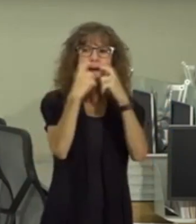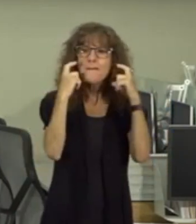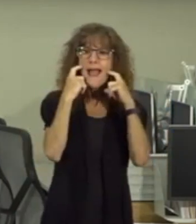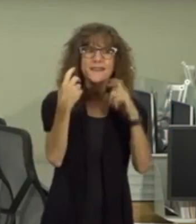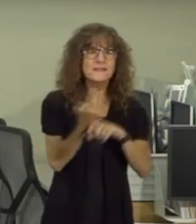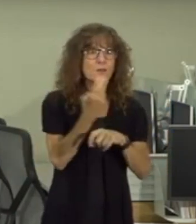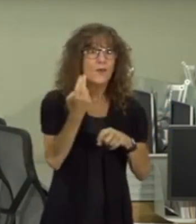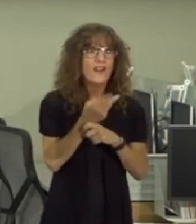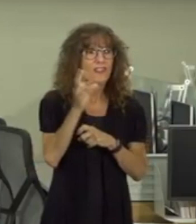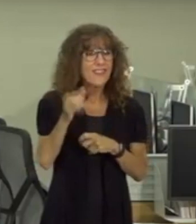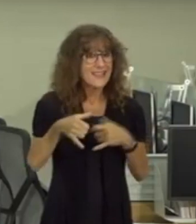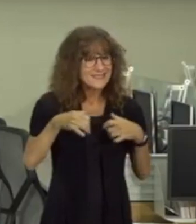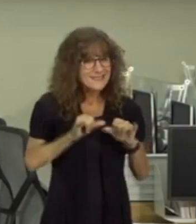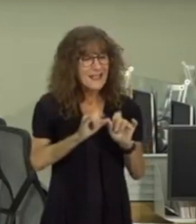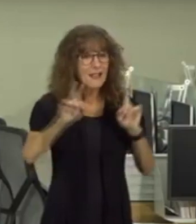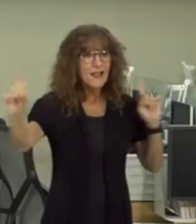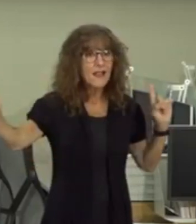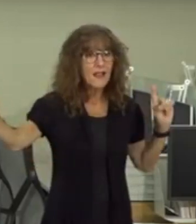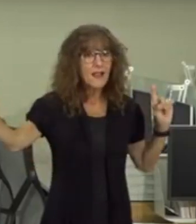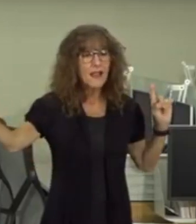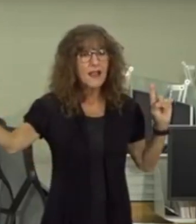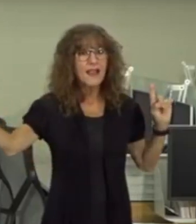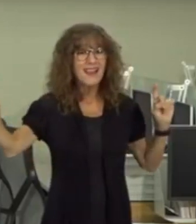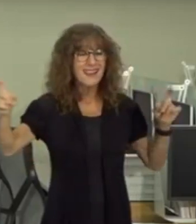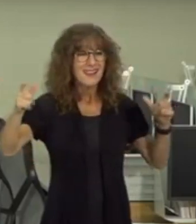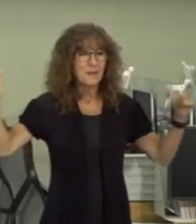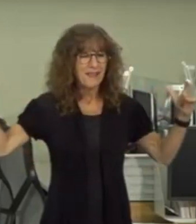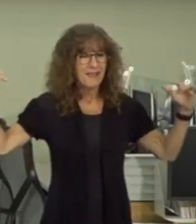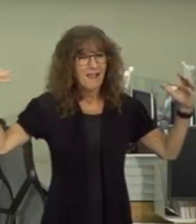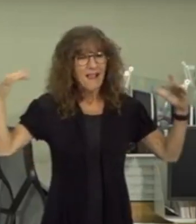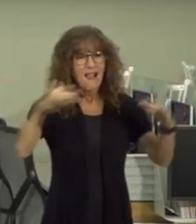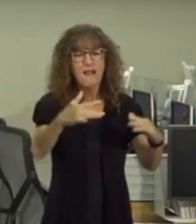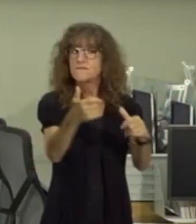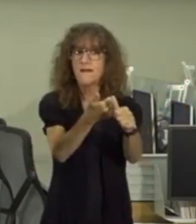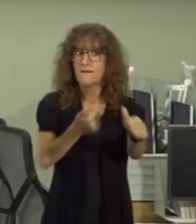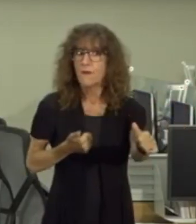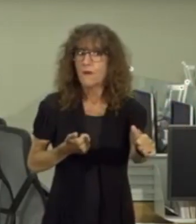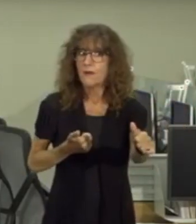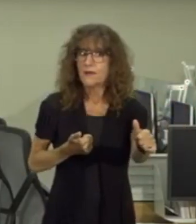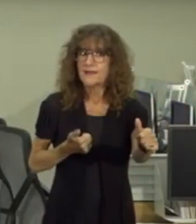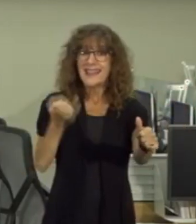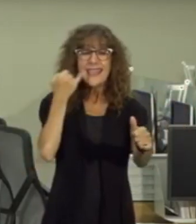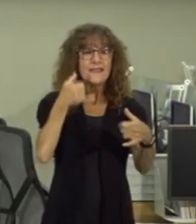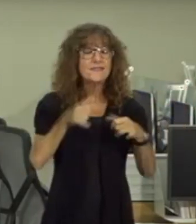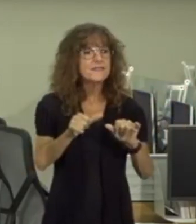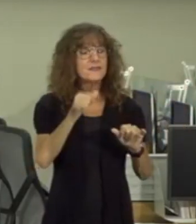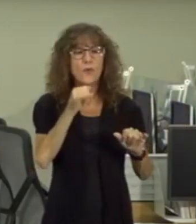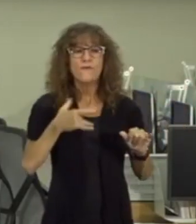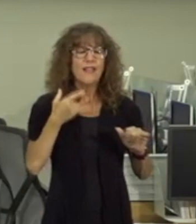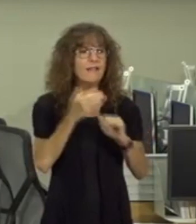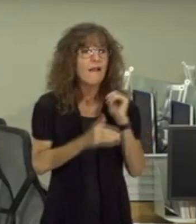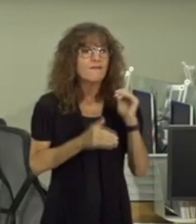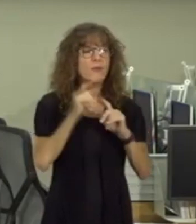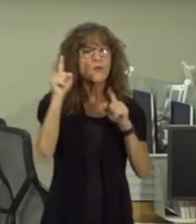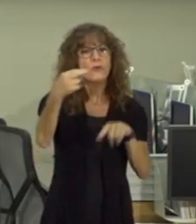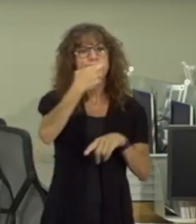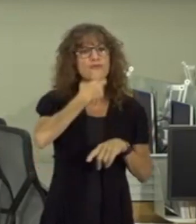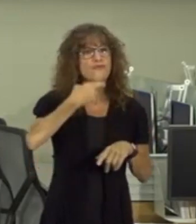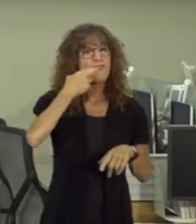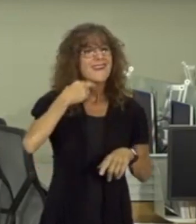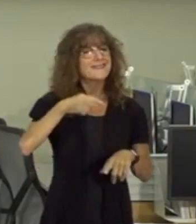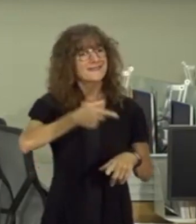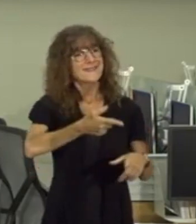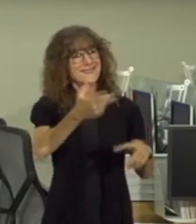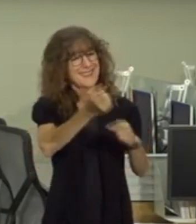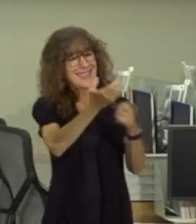on avoid large gatherings if you still don't feel comfortable sitting in a restaurant or